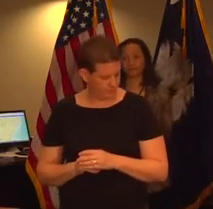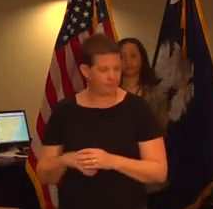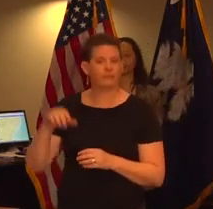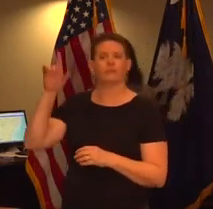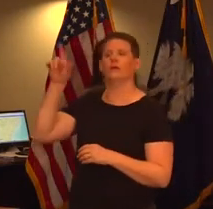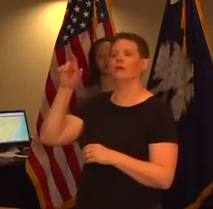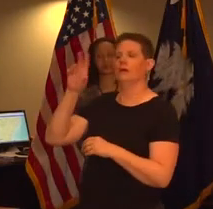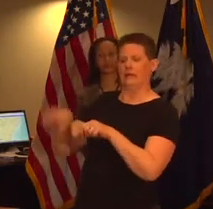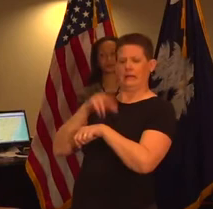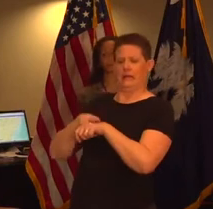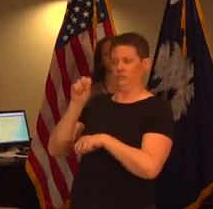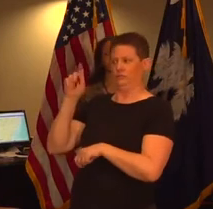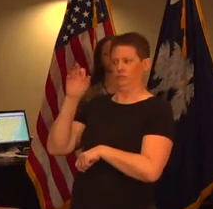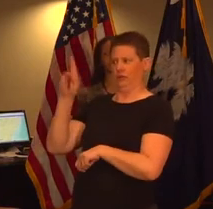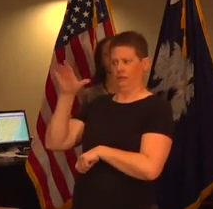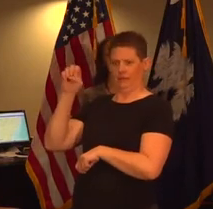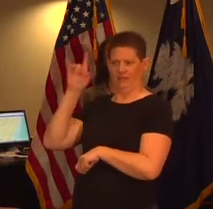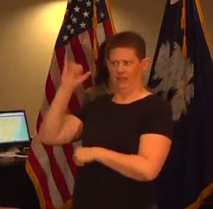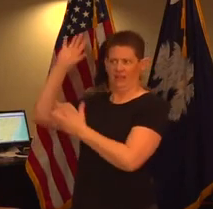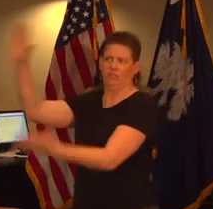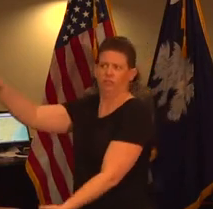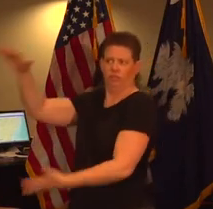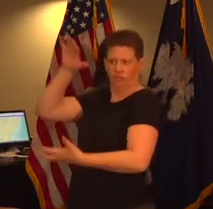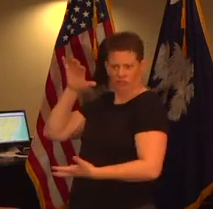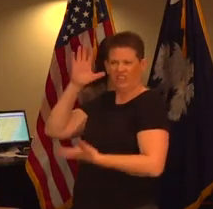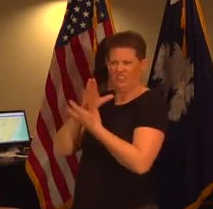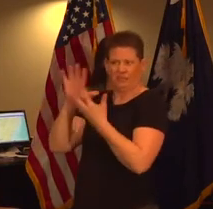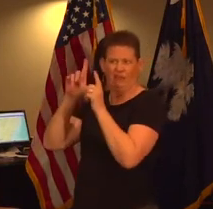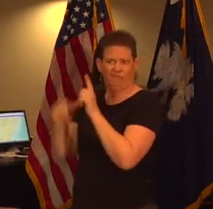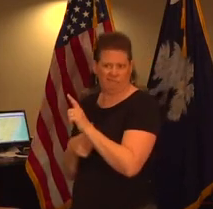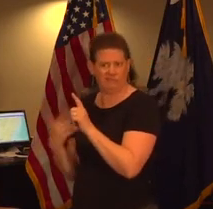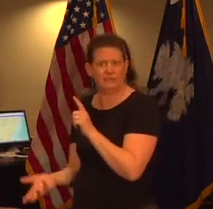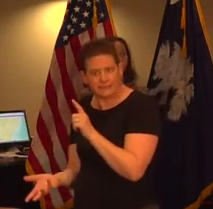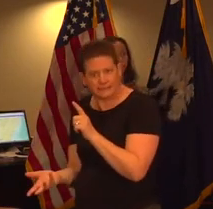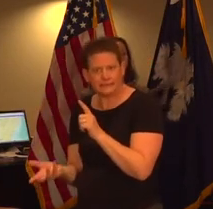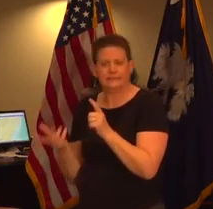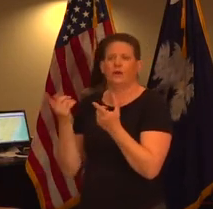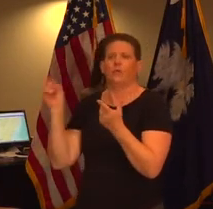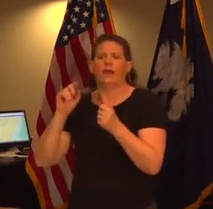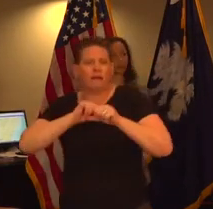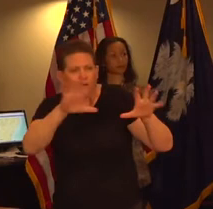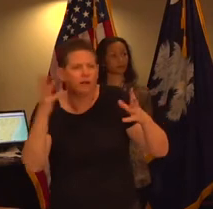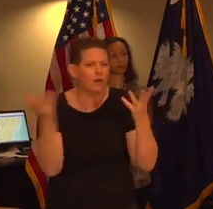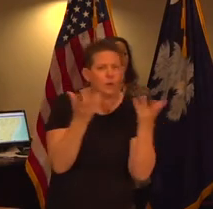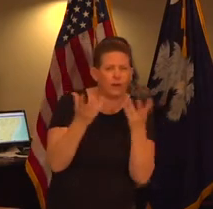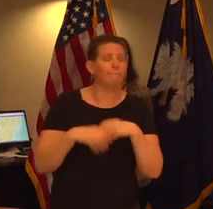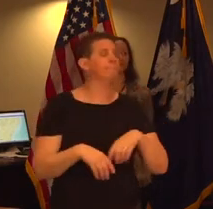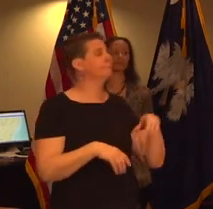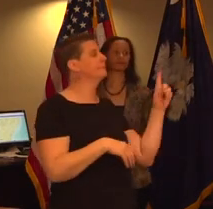expired has that been distributed and to where the question is the distribution from the national